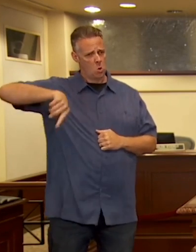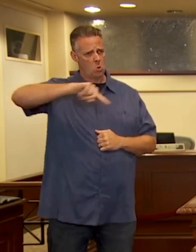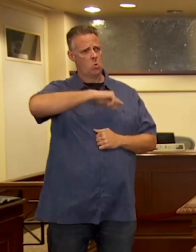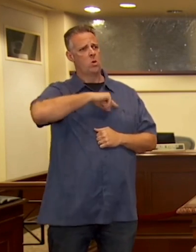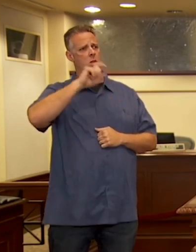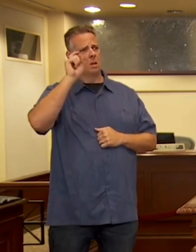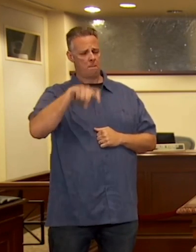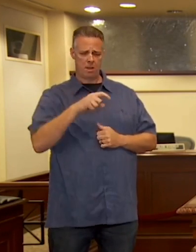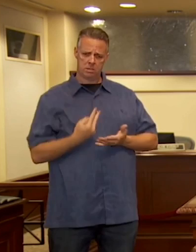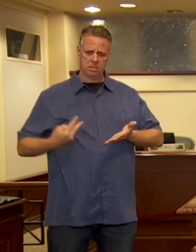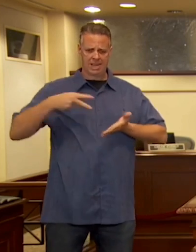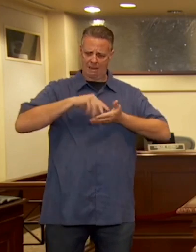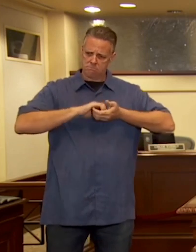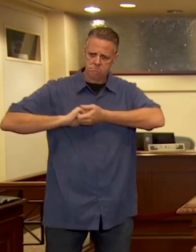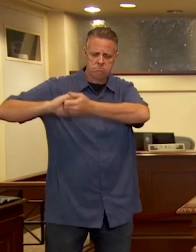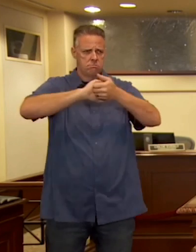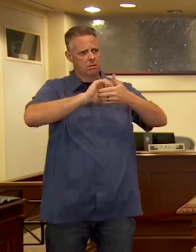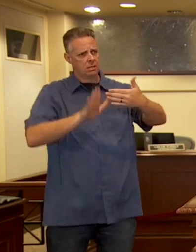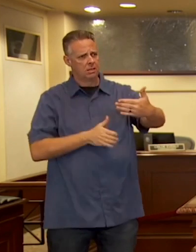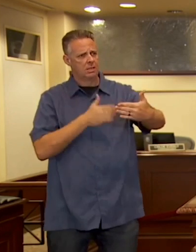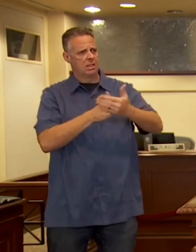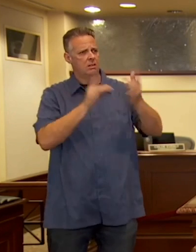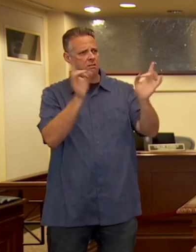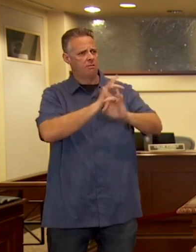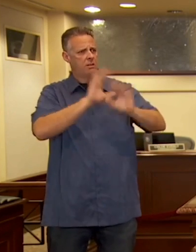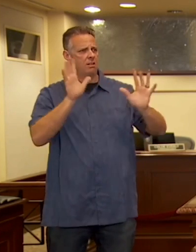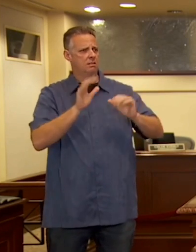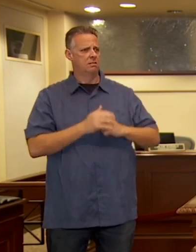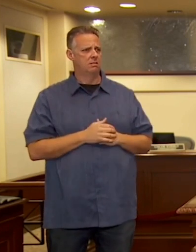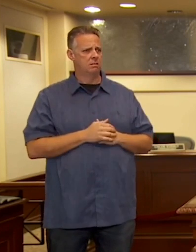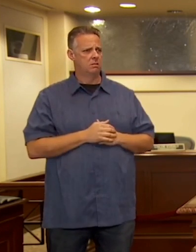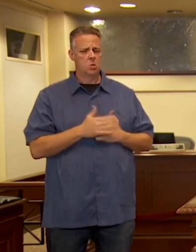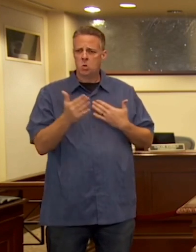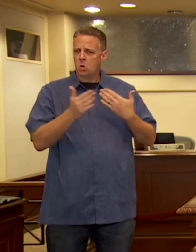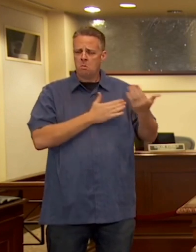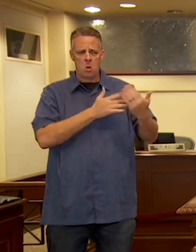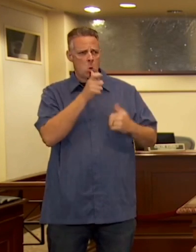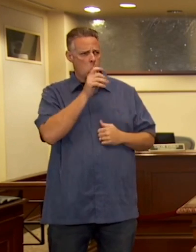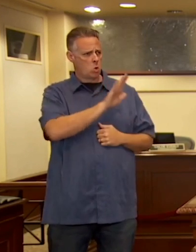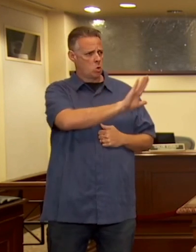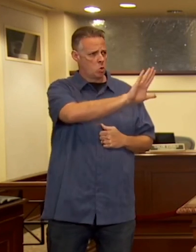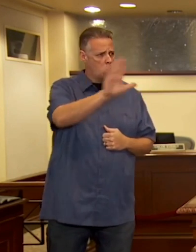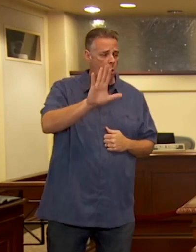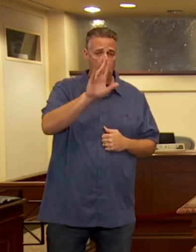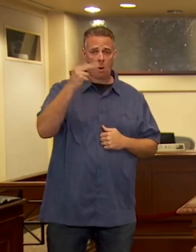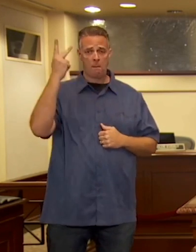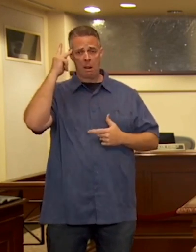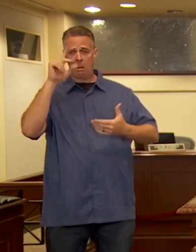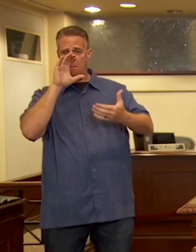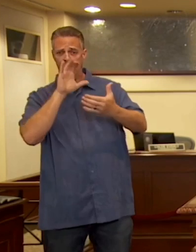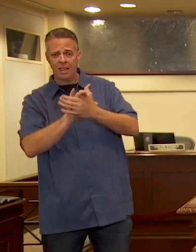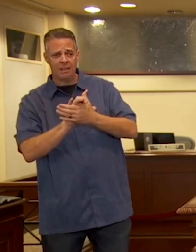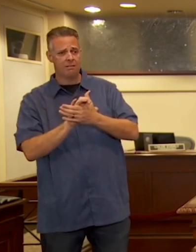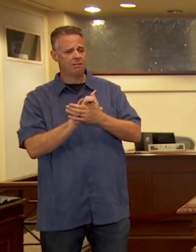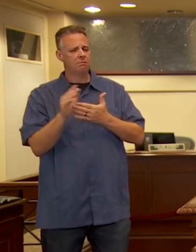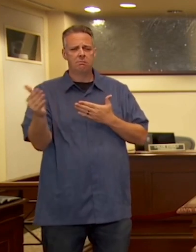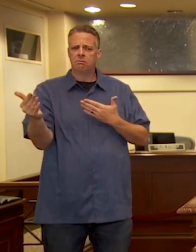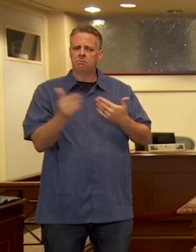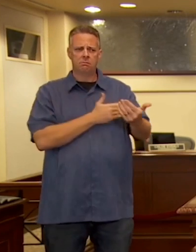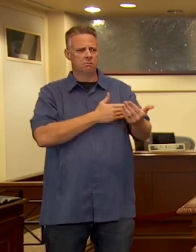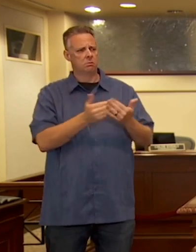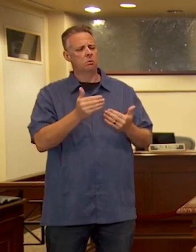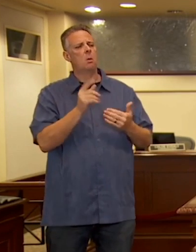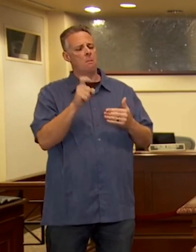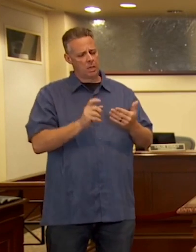popularized conspiracy theories like hands up, don't shoot, that led to real violence and destruction. And these